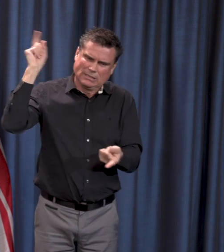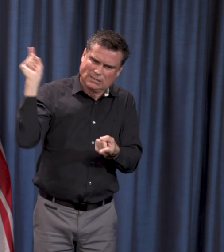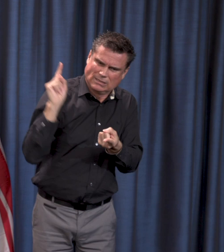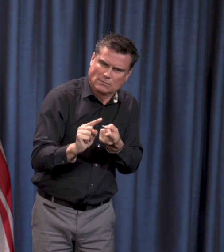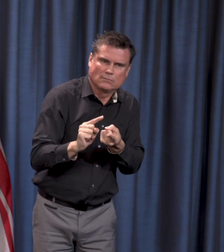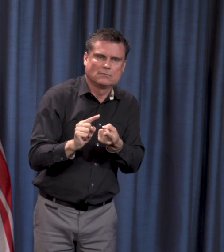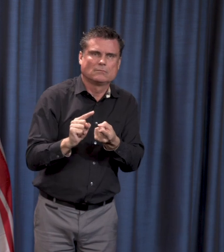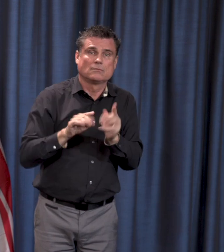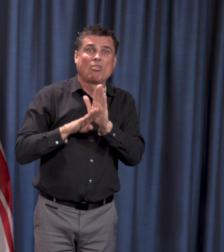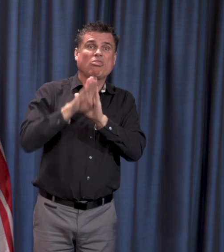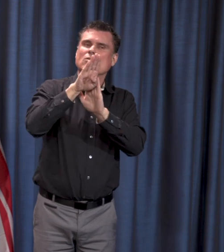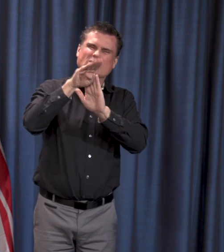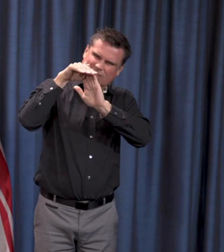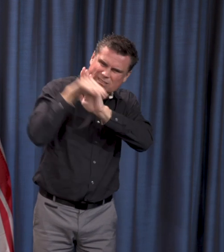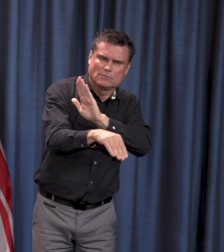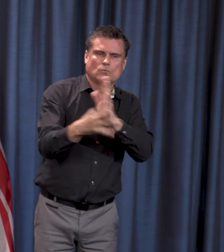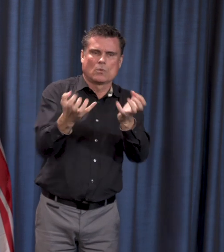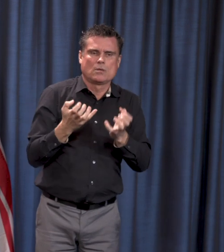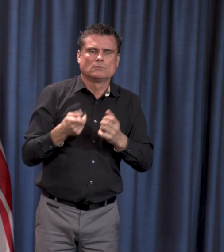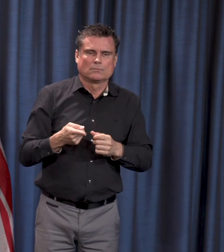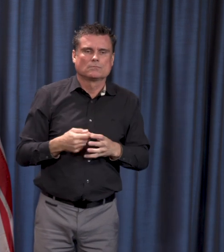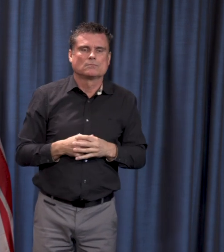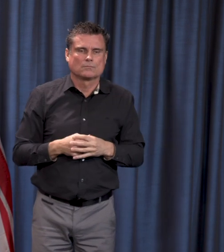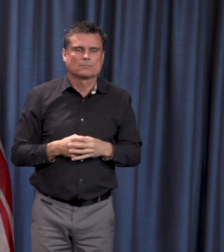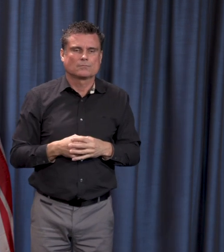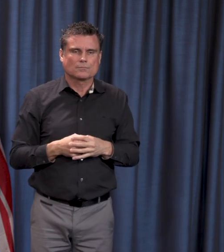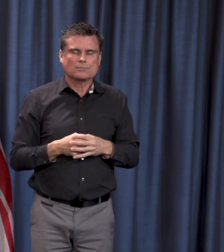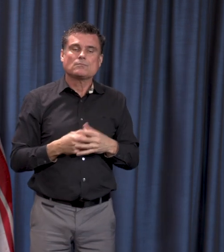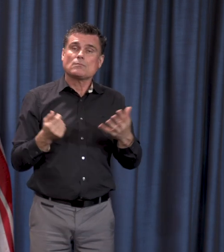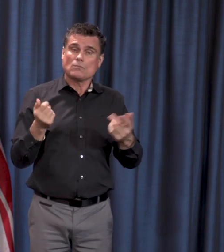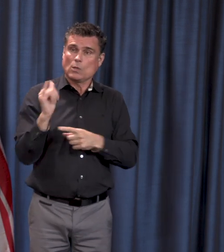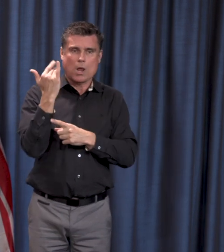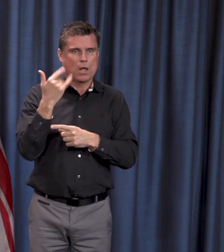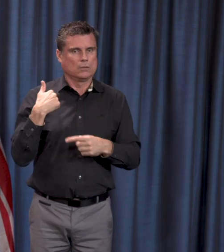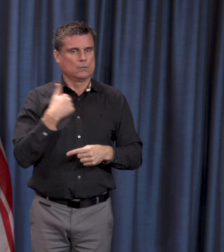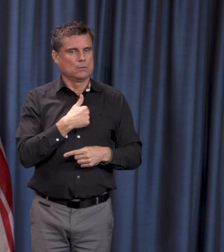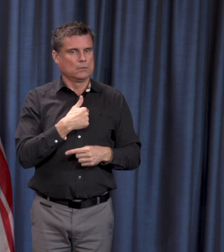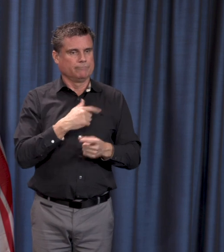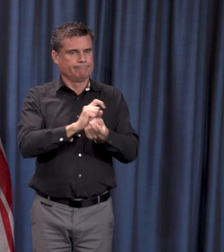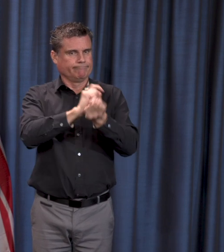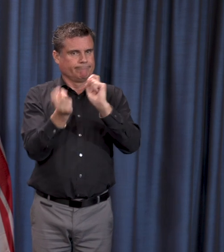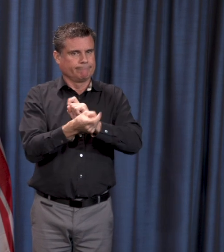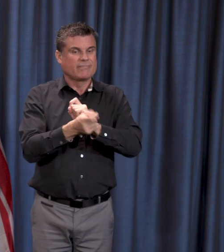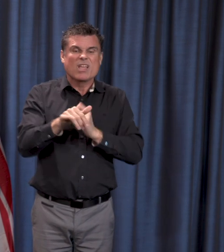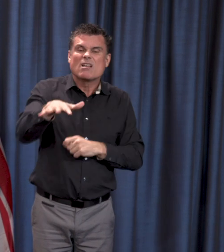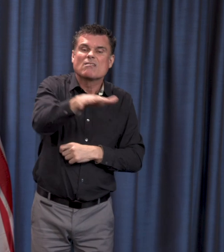why we've made these historic unprecedented changes in the acute care system as well. So we're